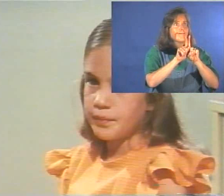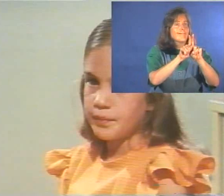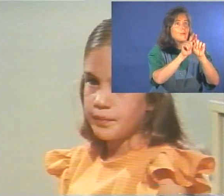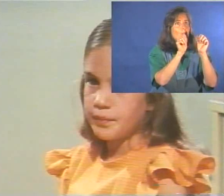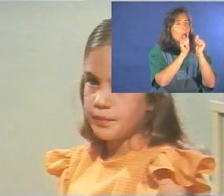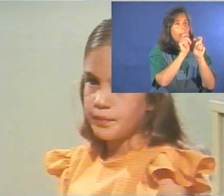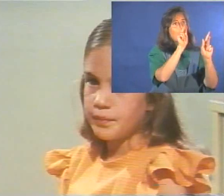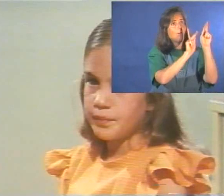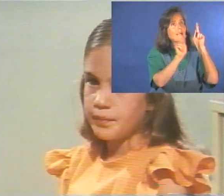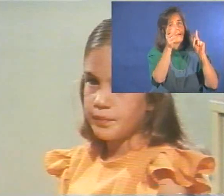go with strangers.